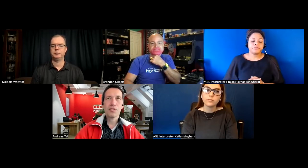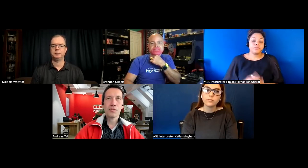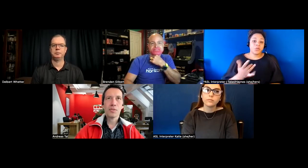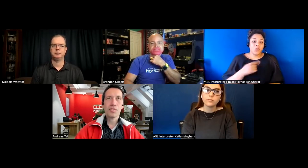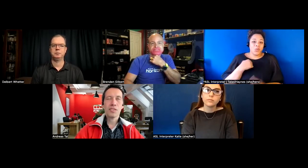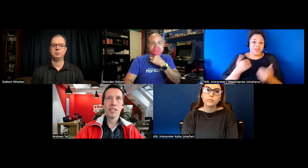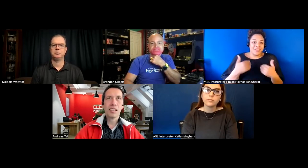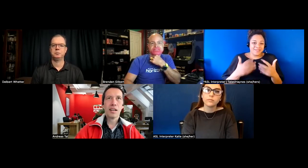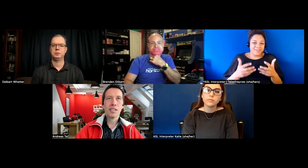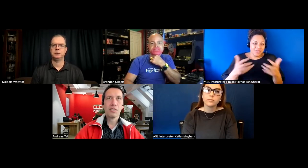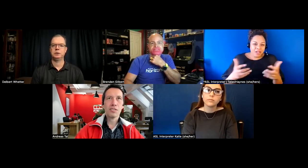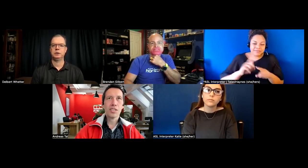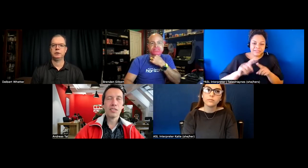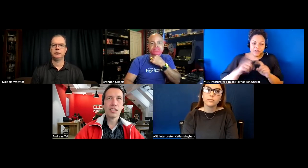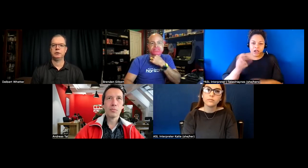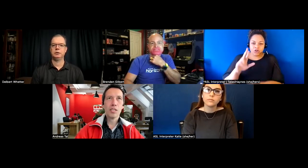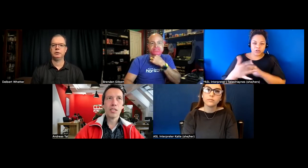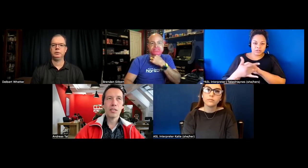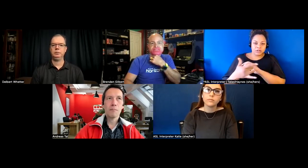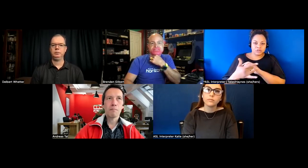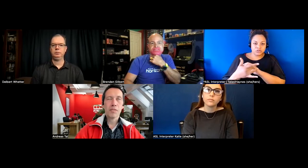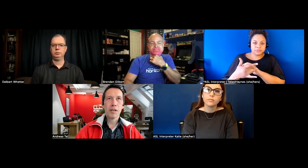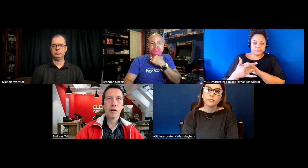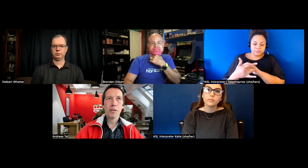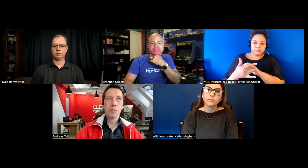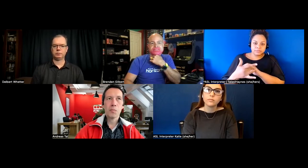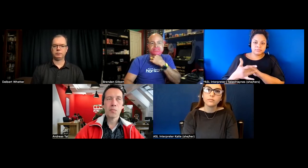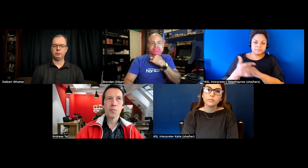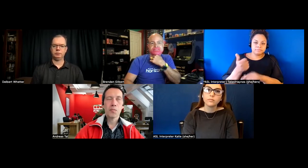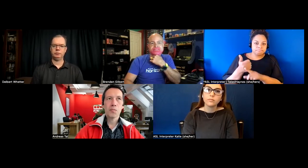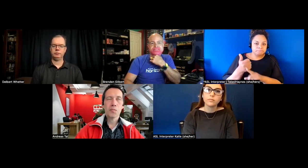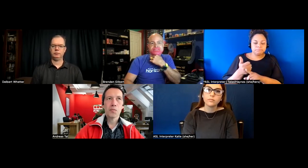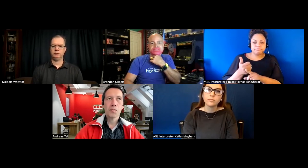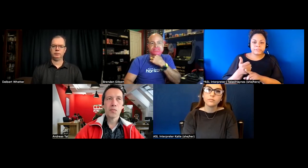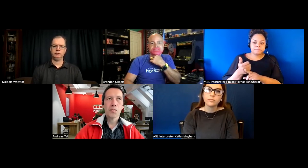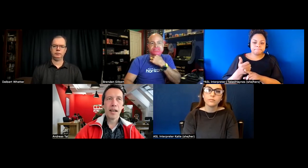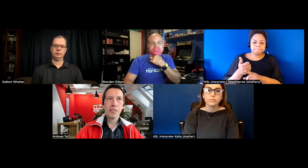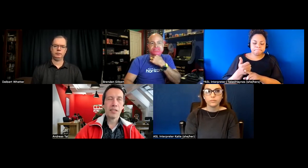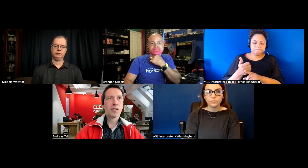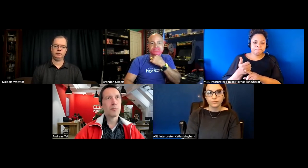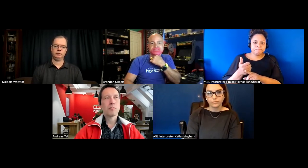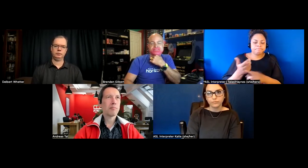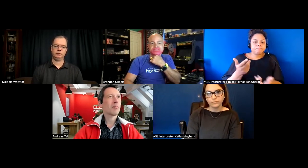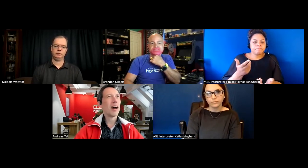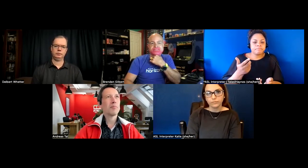different xr technologies that is really um i think not 100